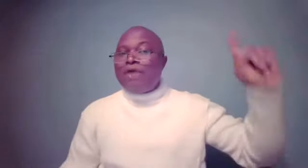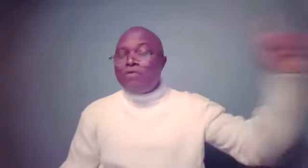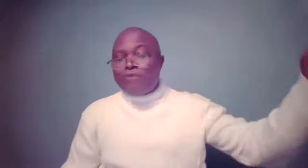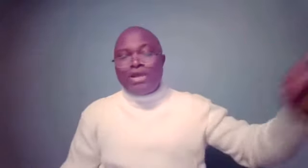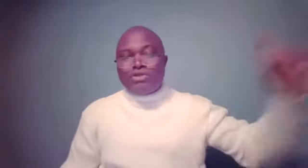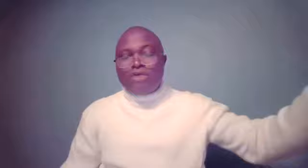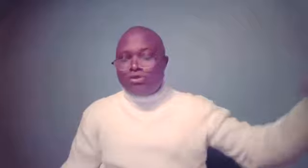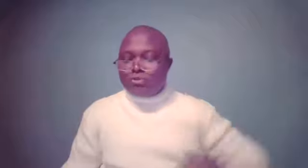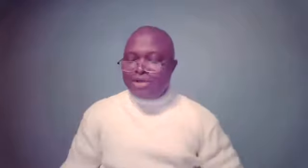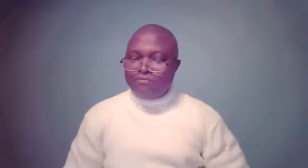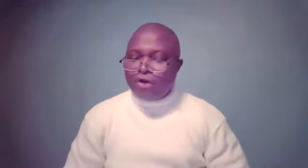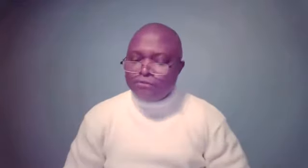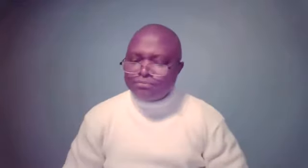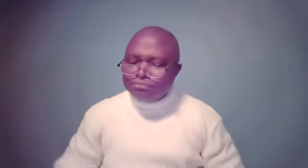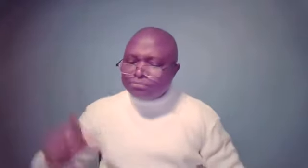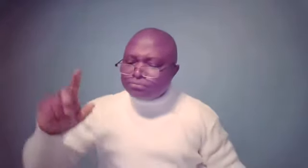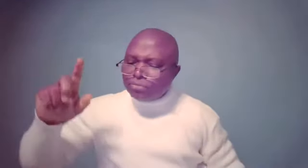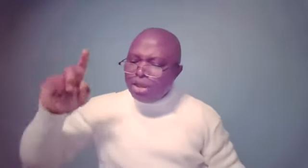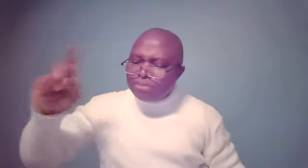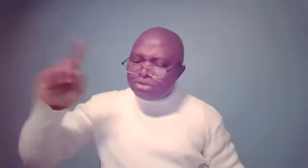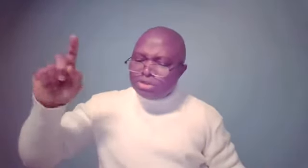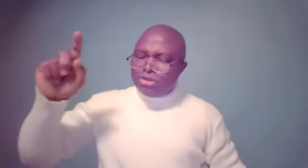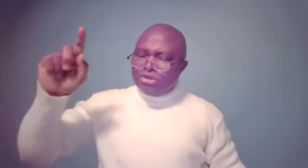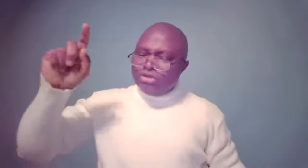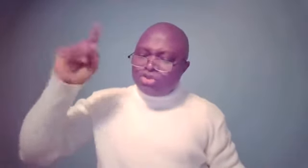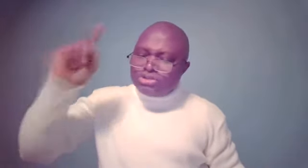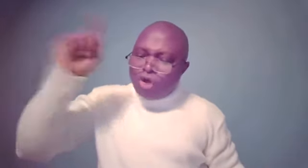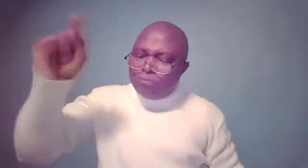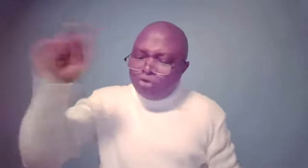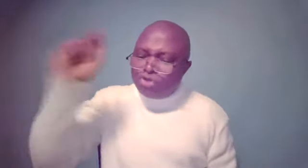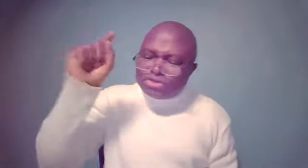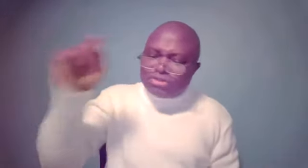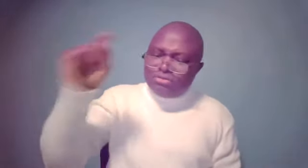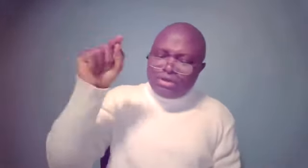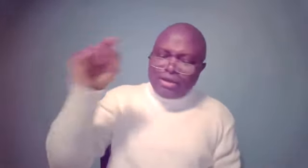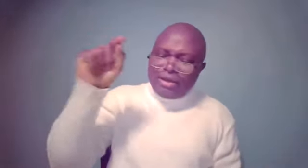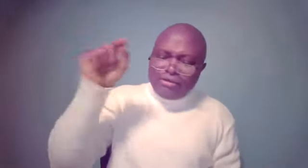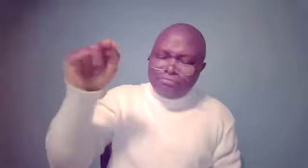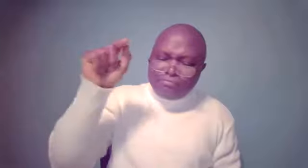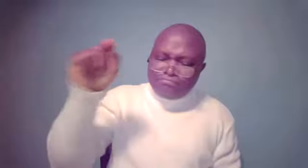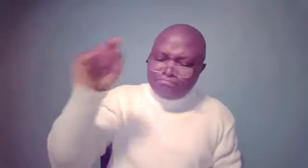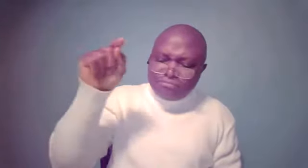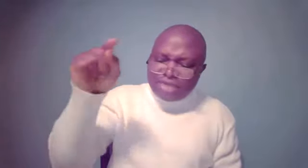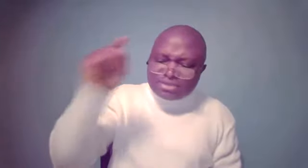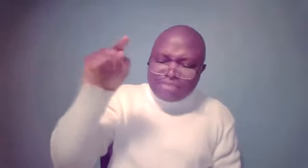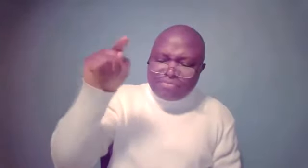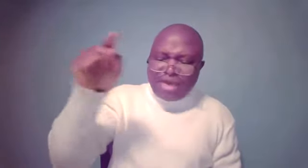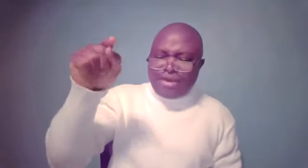it was for a nation. There were two spies involved. But just the... Let's keep there.